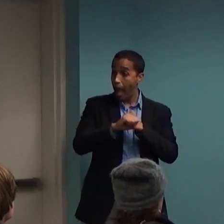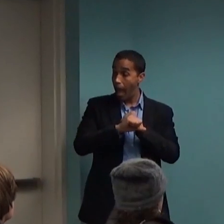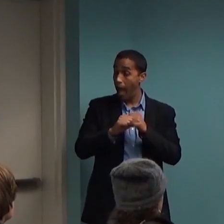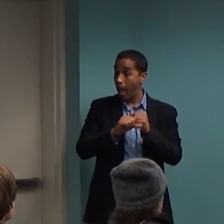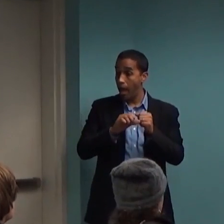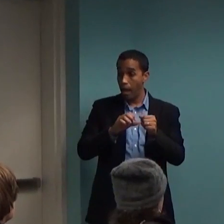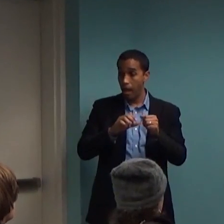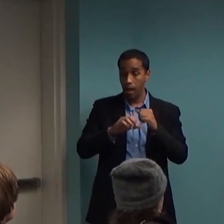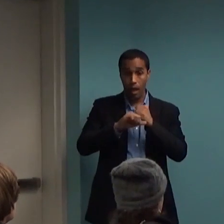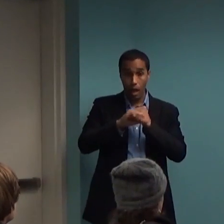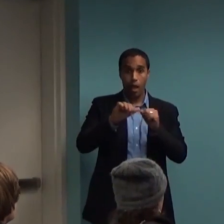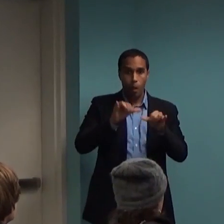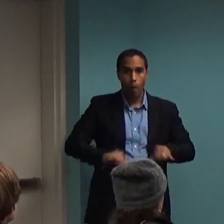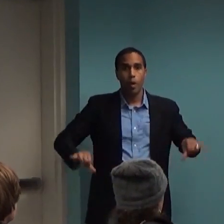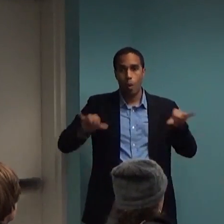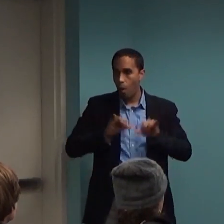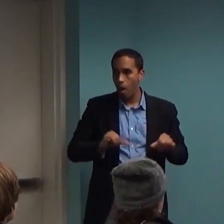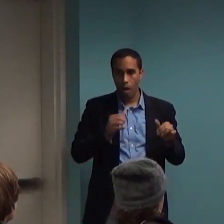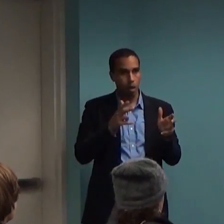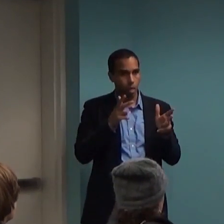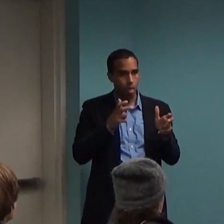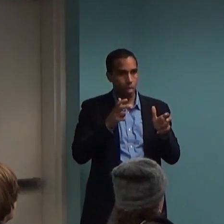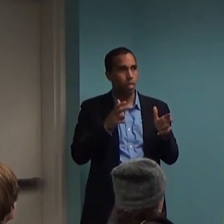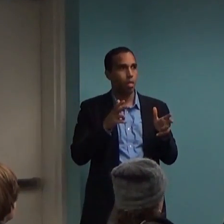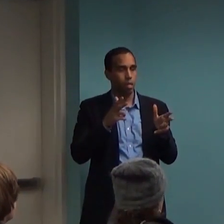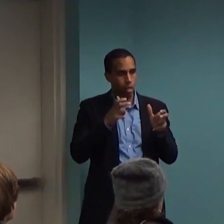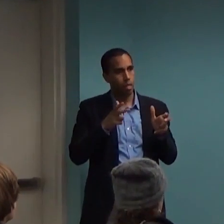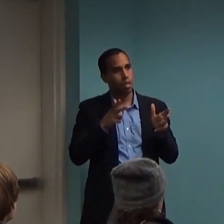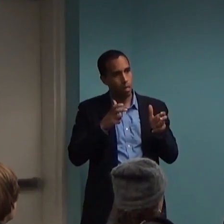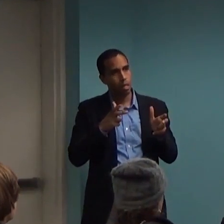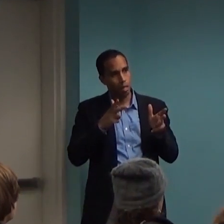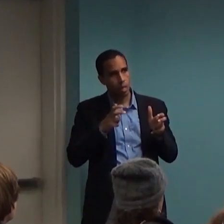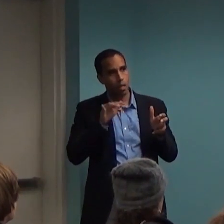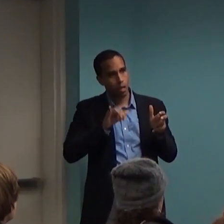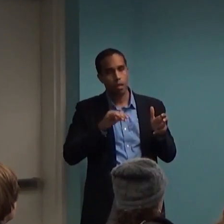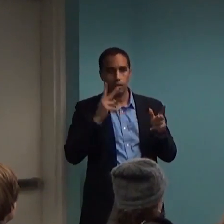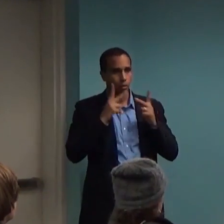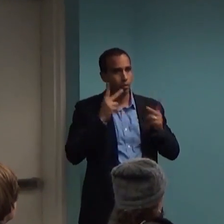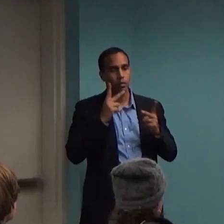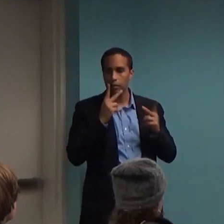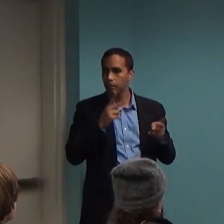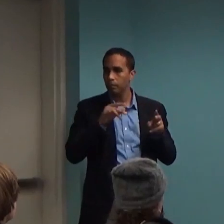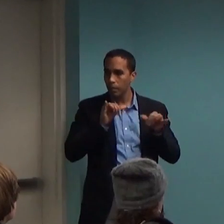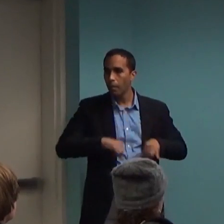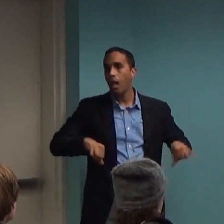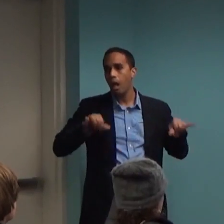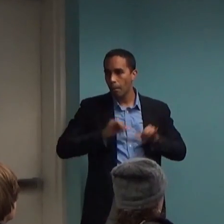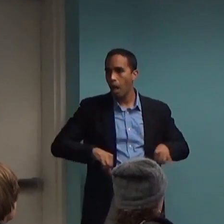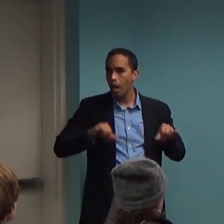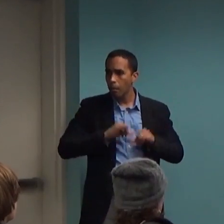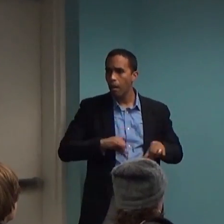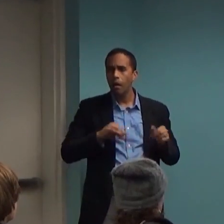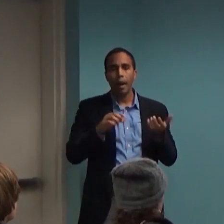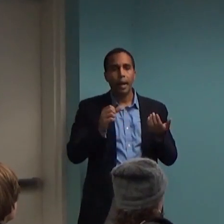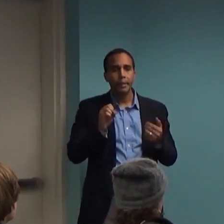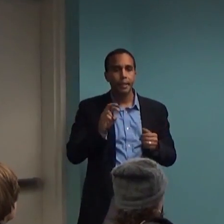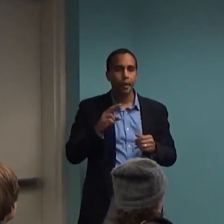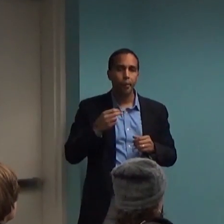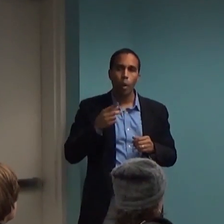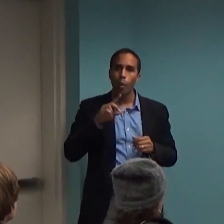times when you might not be paying really close attention, but it's just kind of there in the periphery, you hear, oh yeah, Seroquel, oh yeah, Paxil, you know, you hear